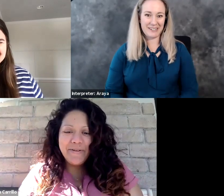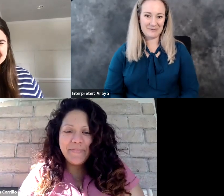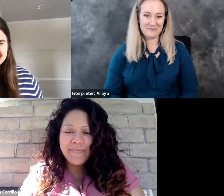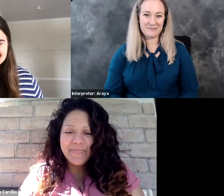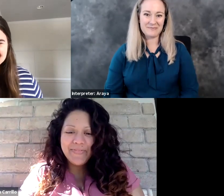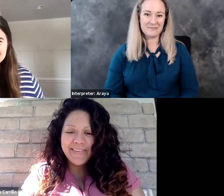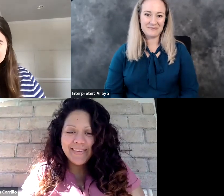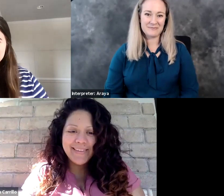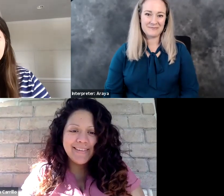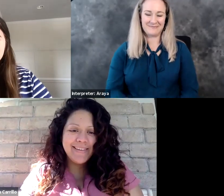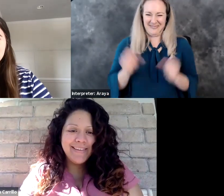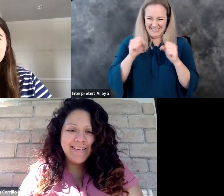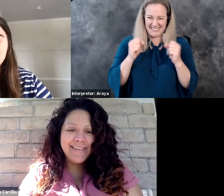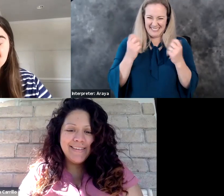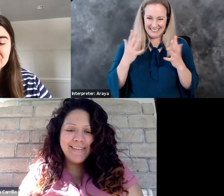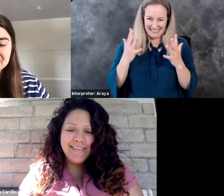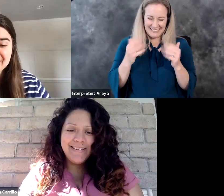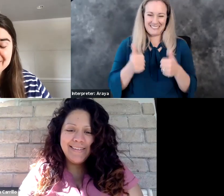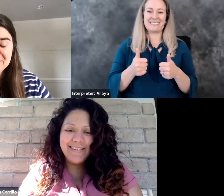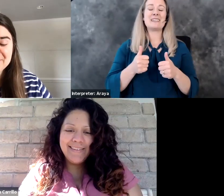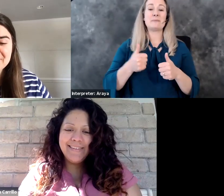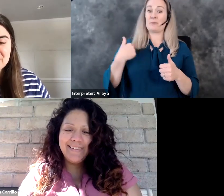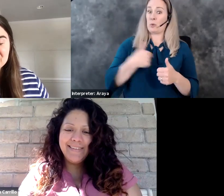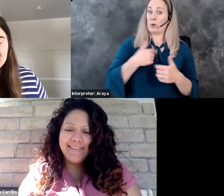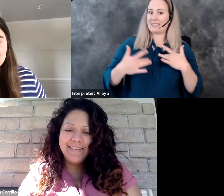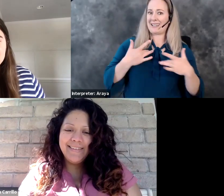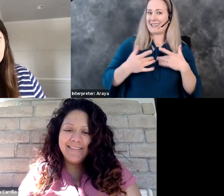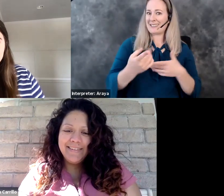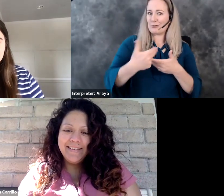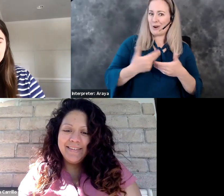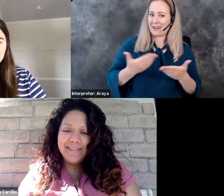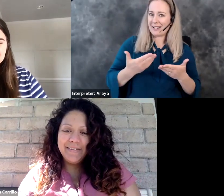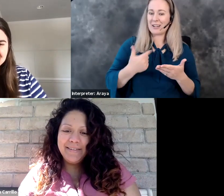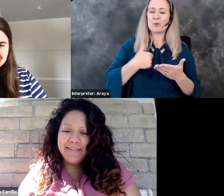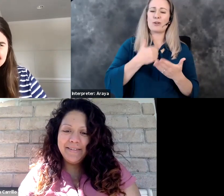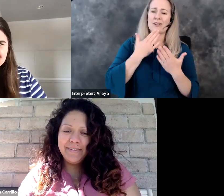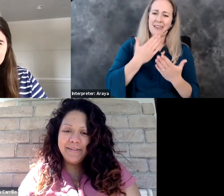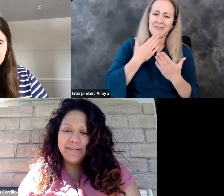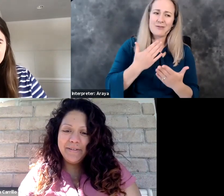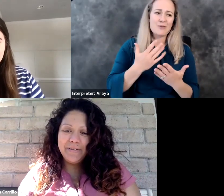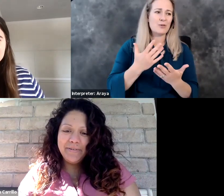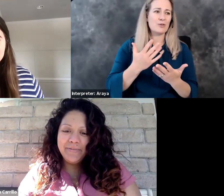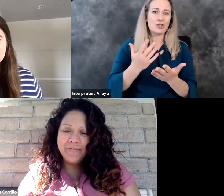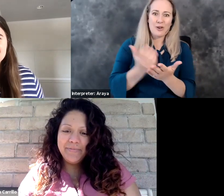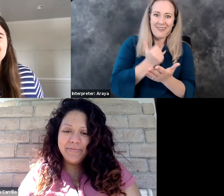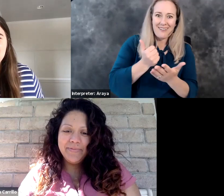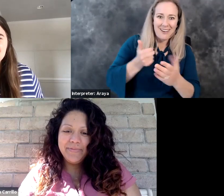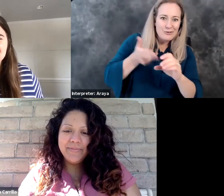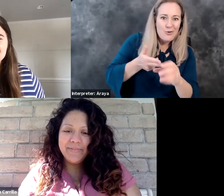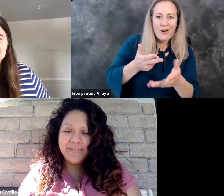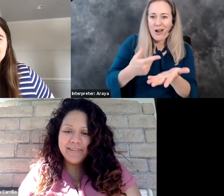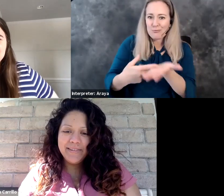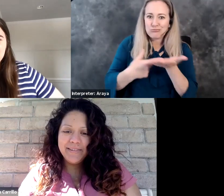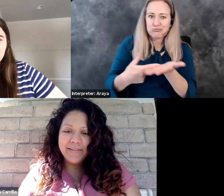to be here. Yay. We're so excited that you're here. We're so thankful for getting to jump on this call. Dive into some